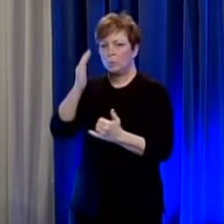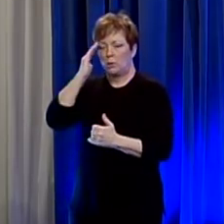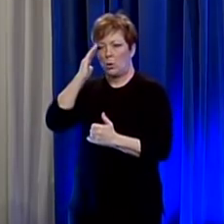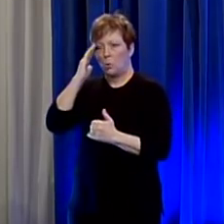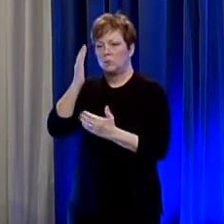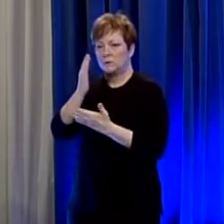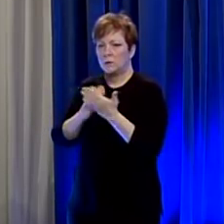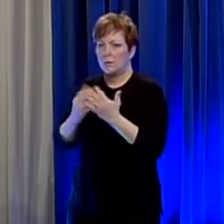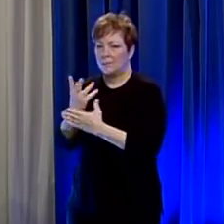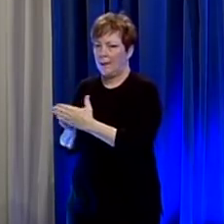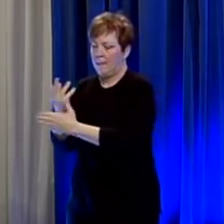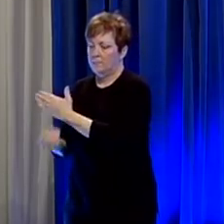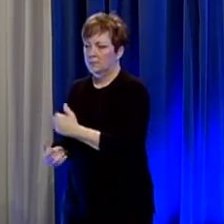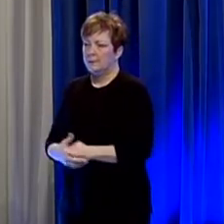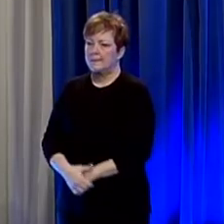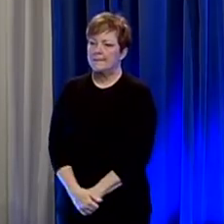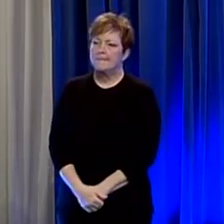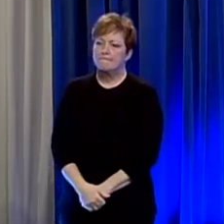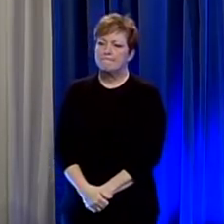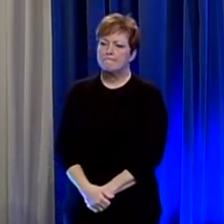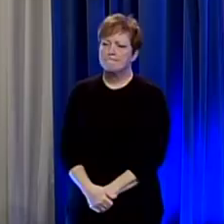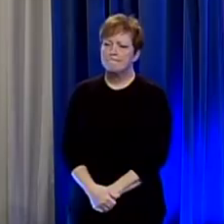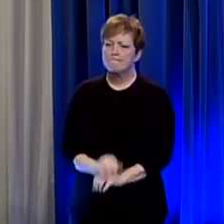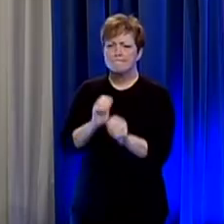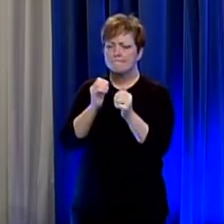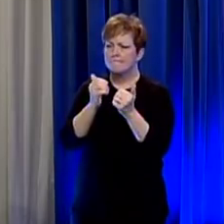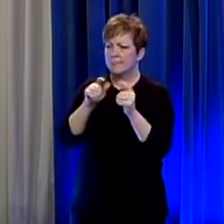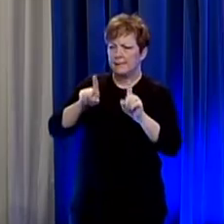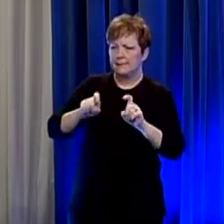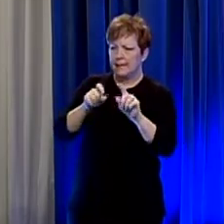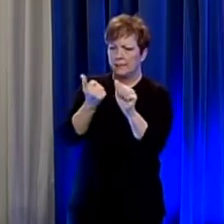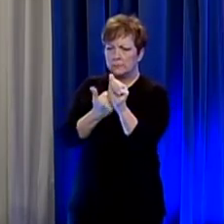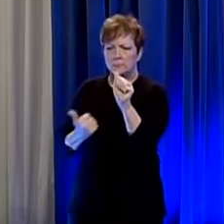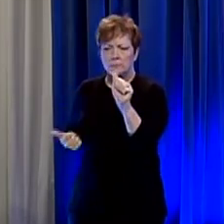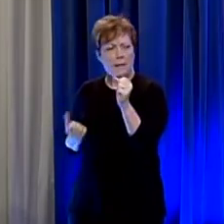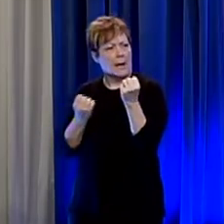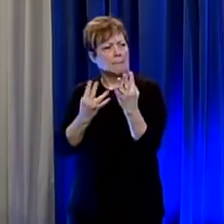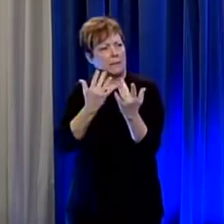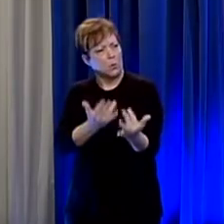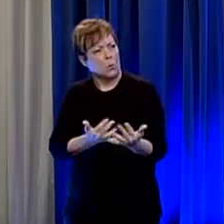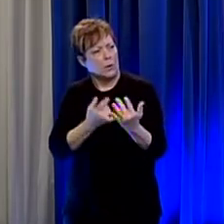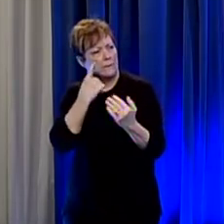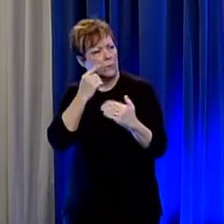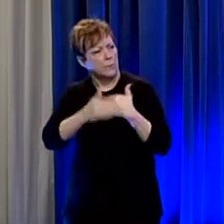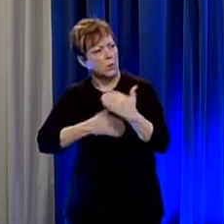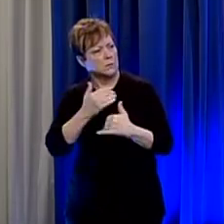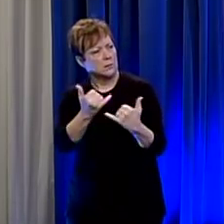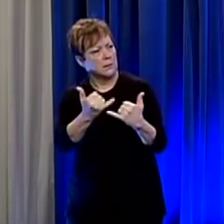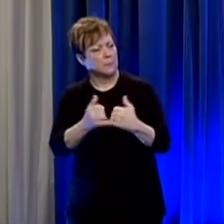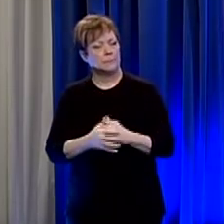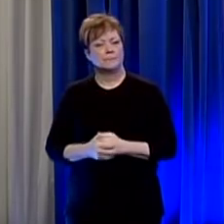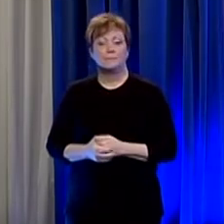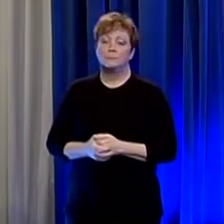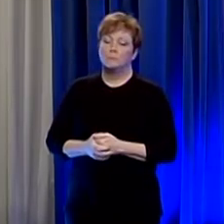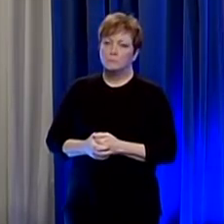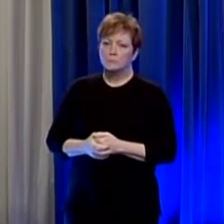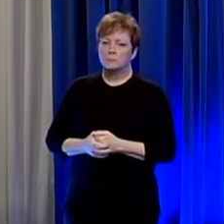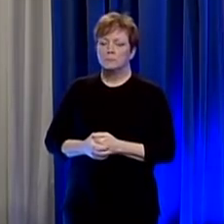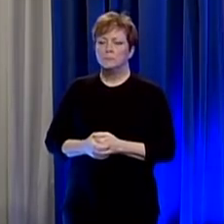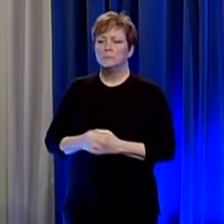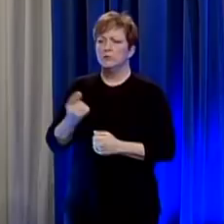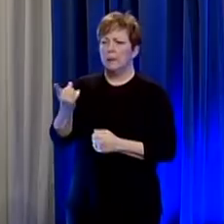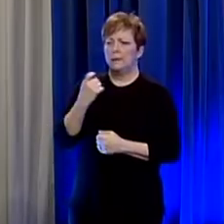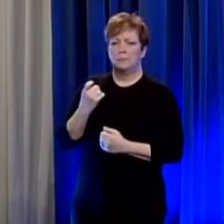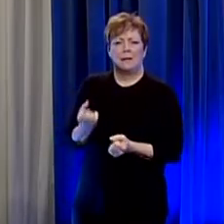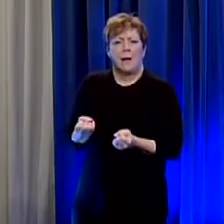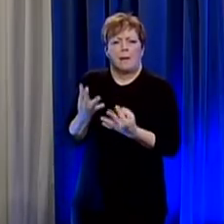what's the current testing backlog right now how many tests are waiting to be processed right now the the question is how many